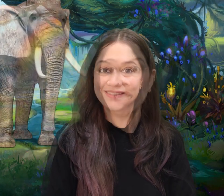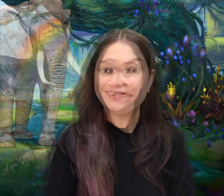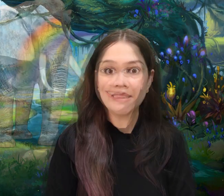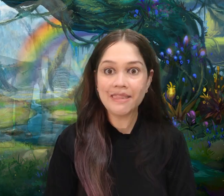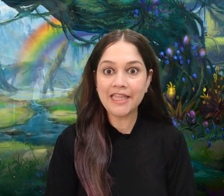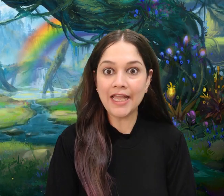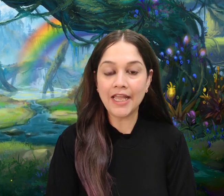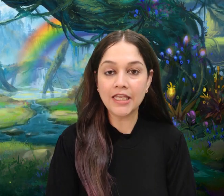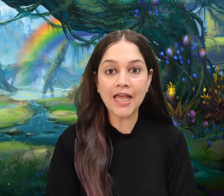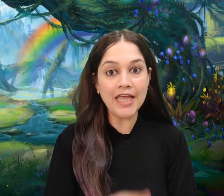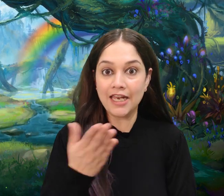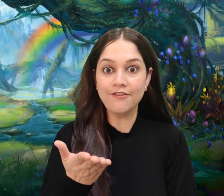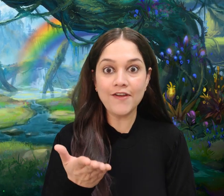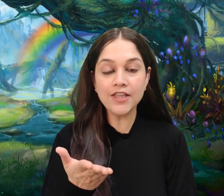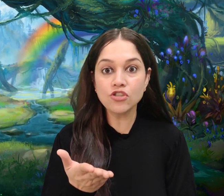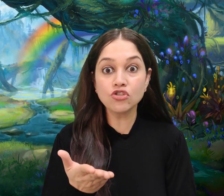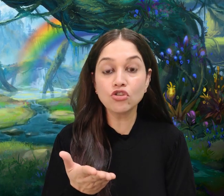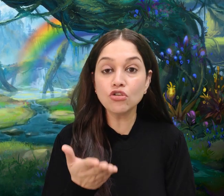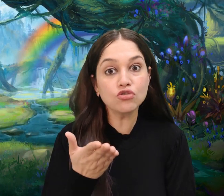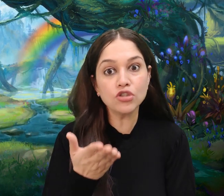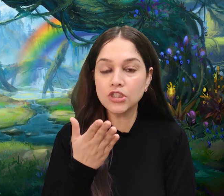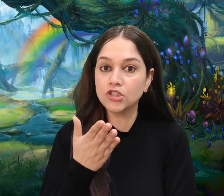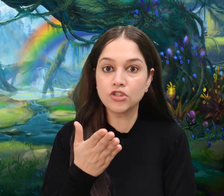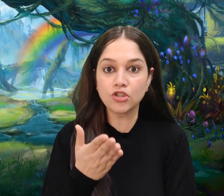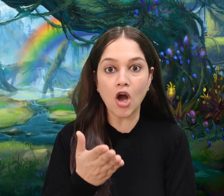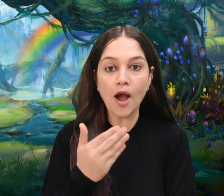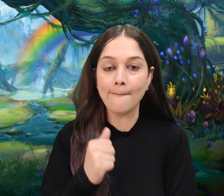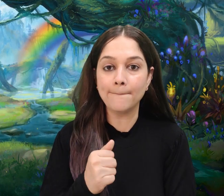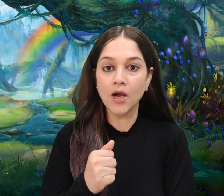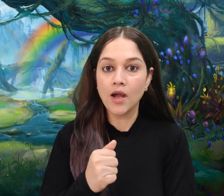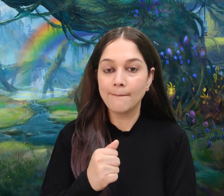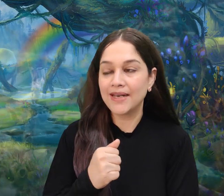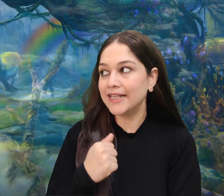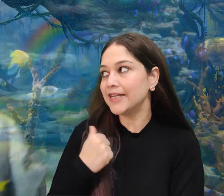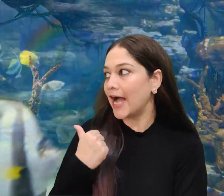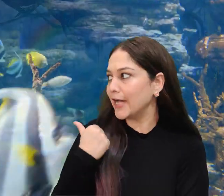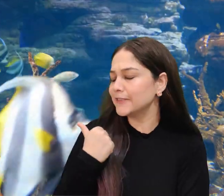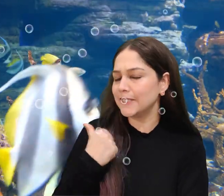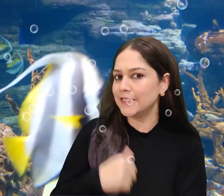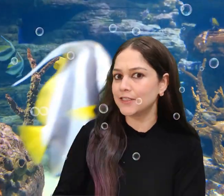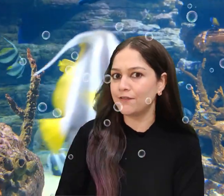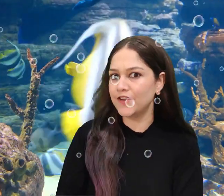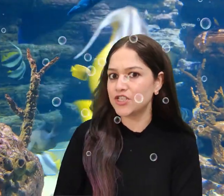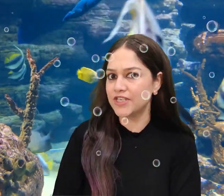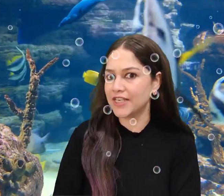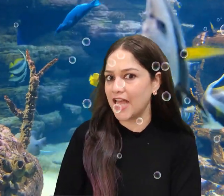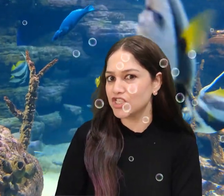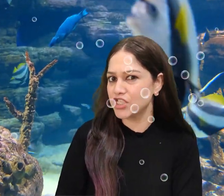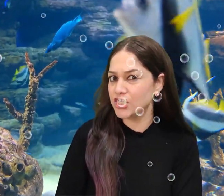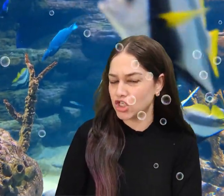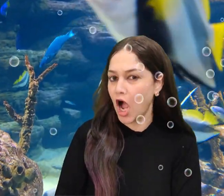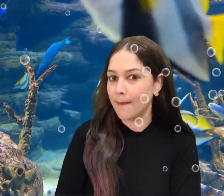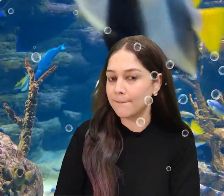Then elephant too could stomp! Let's ask the little fishy, can she stomp?